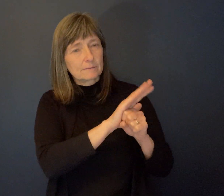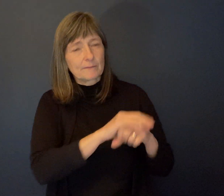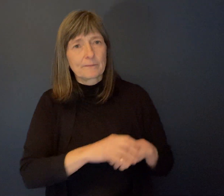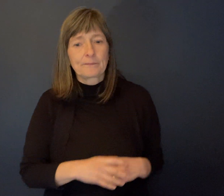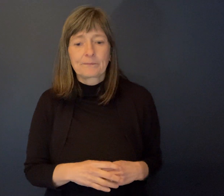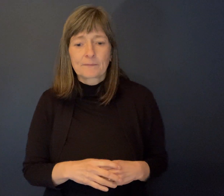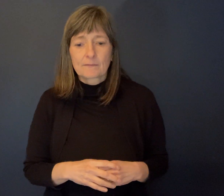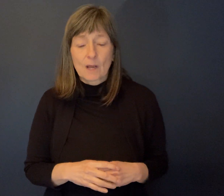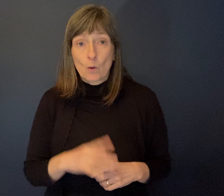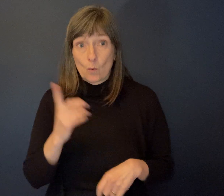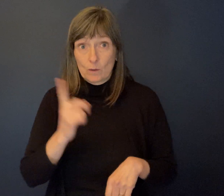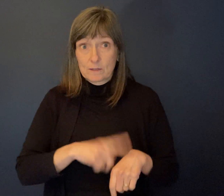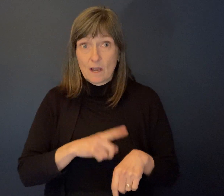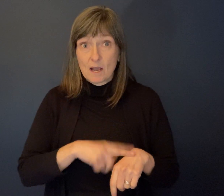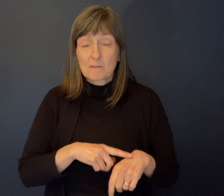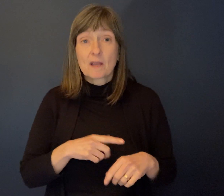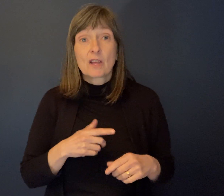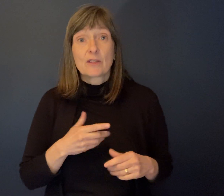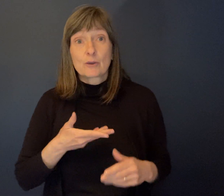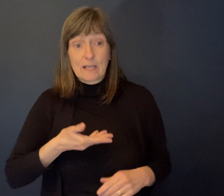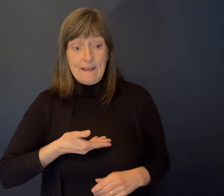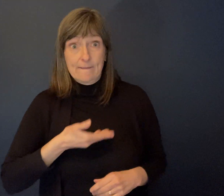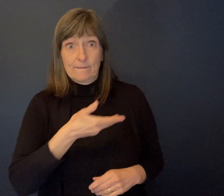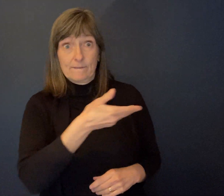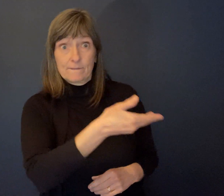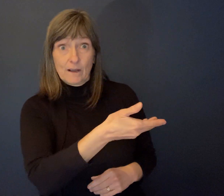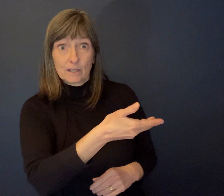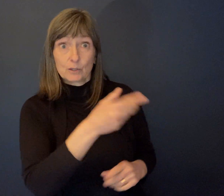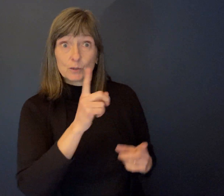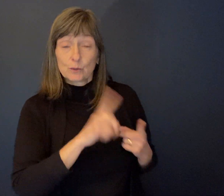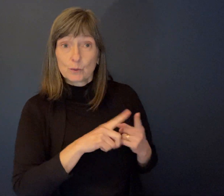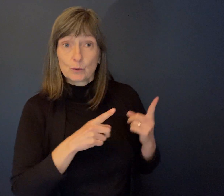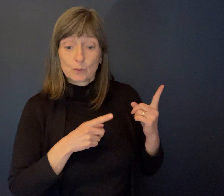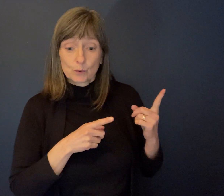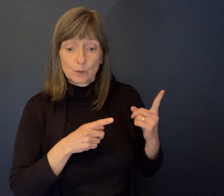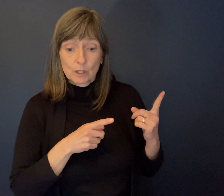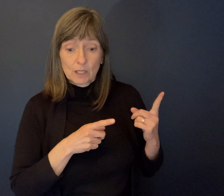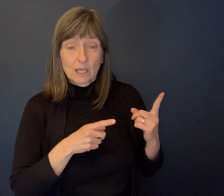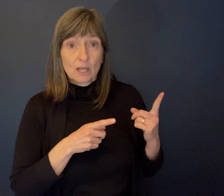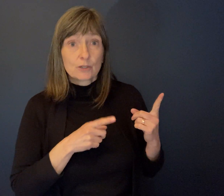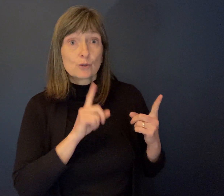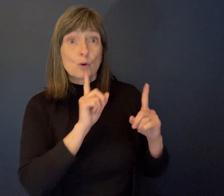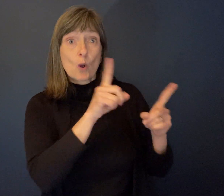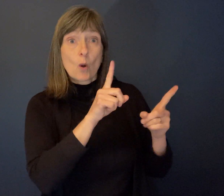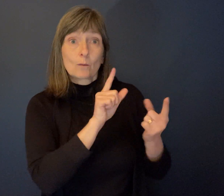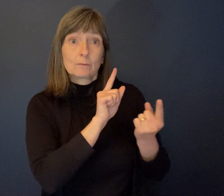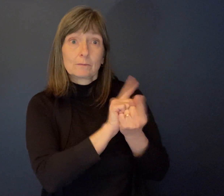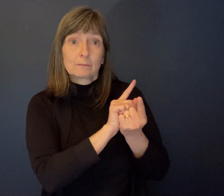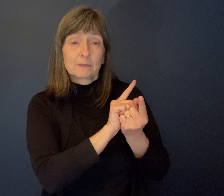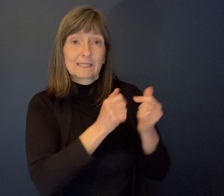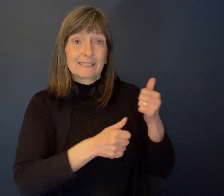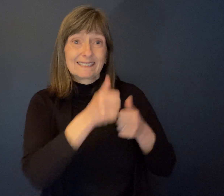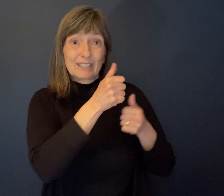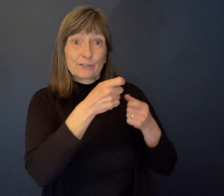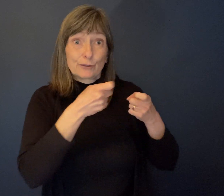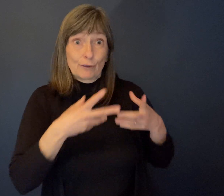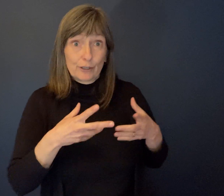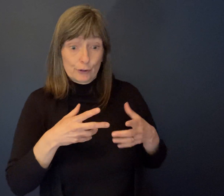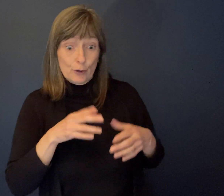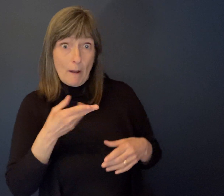invitation received by the president or at the white house for the executive director of the hub to go and meet with